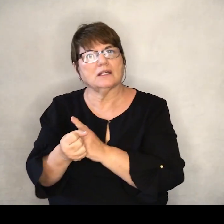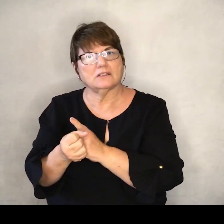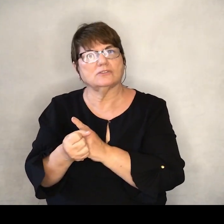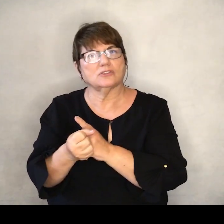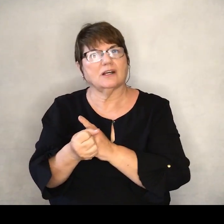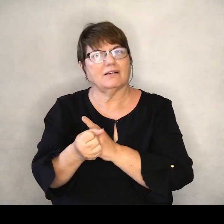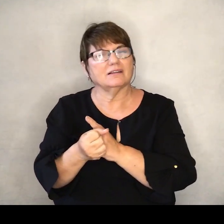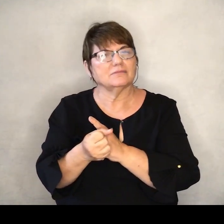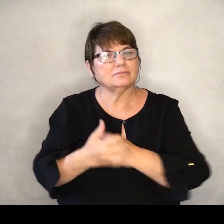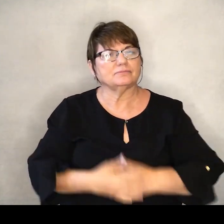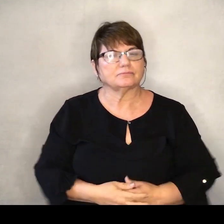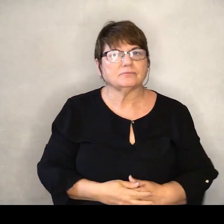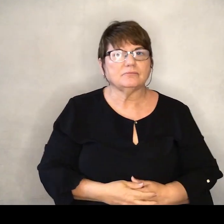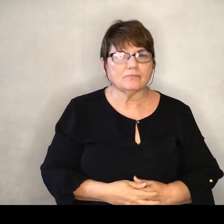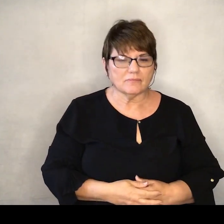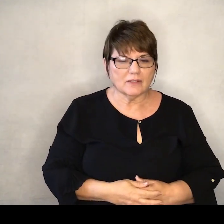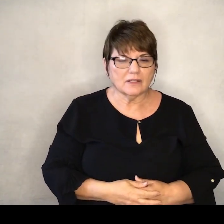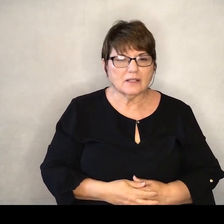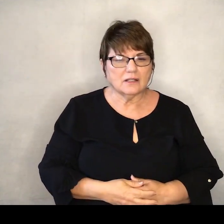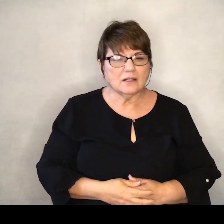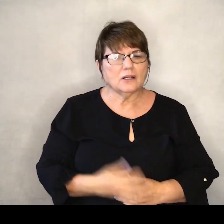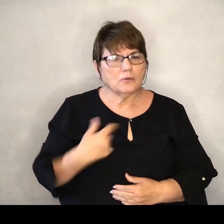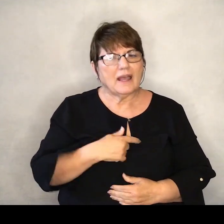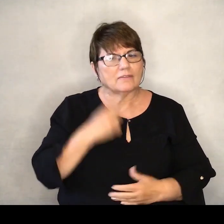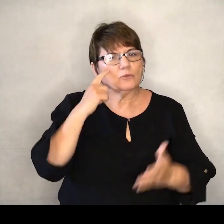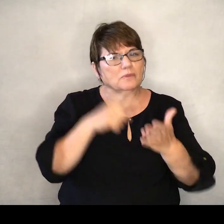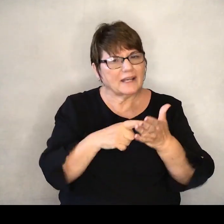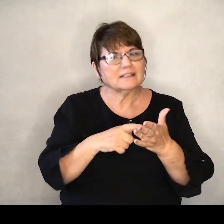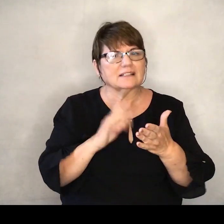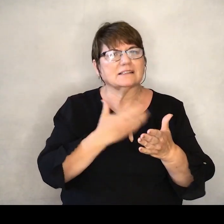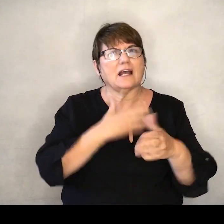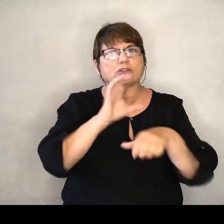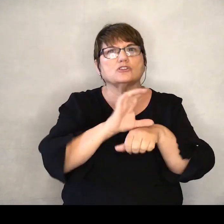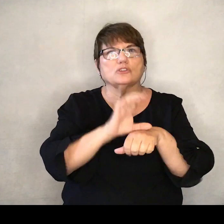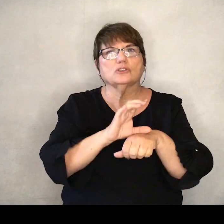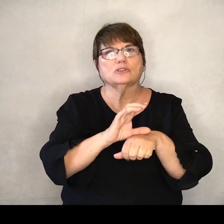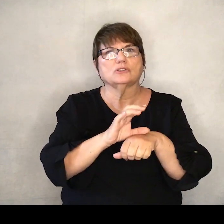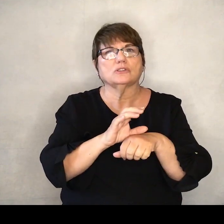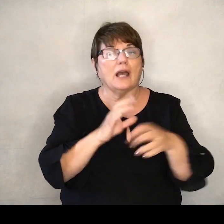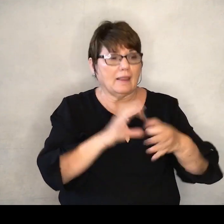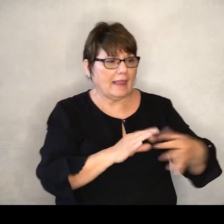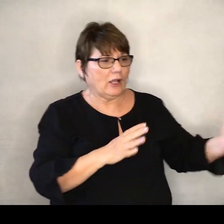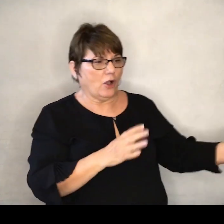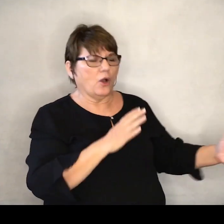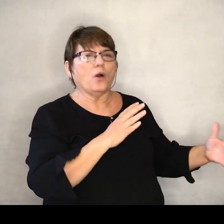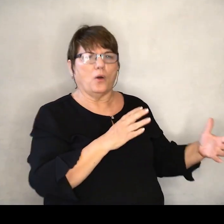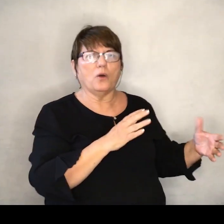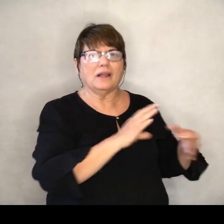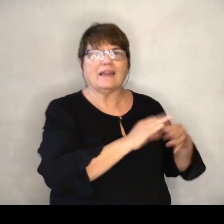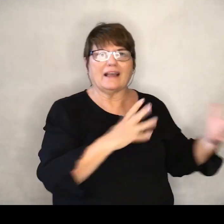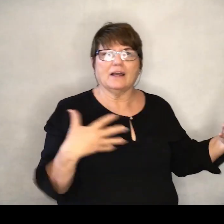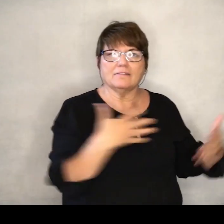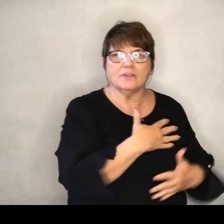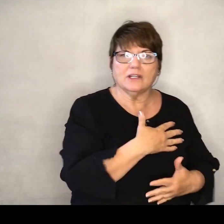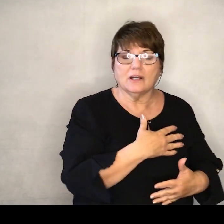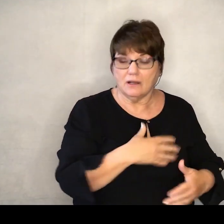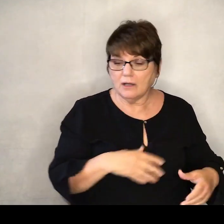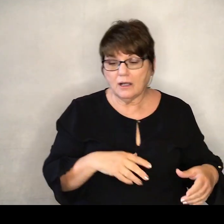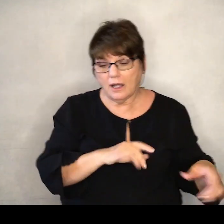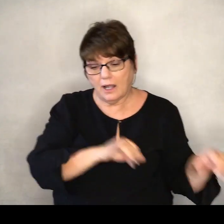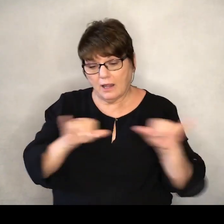and the outside of the church. And we'll have to let go. So, like Gideon,